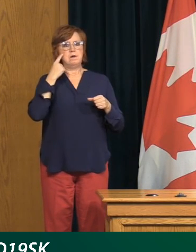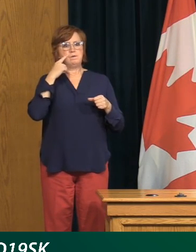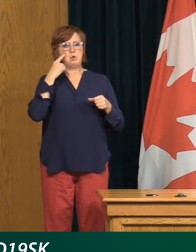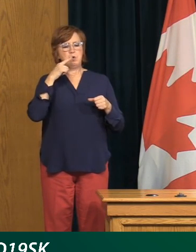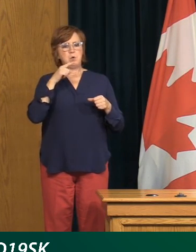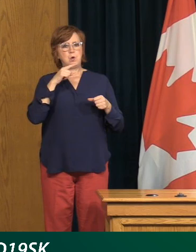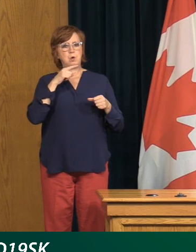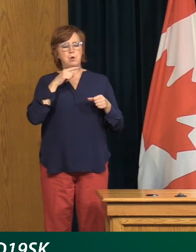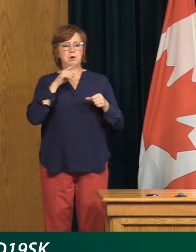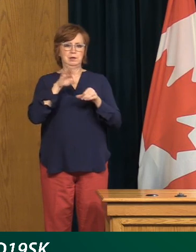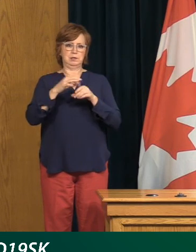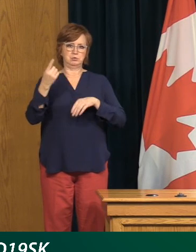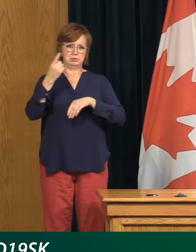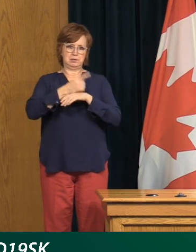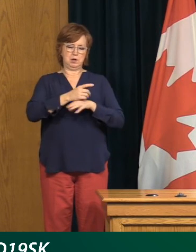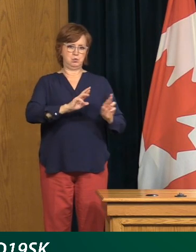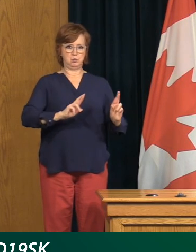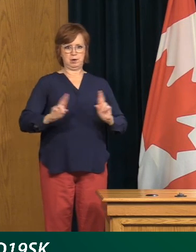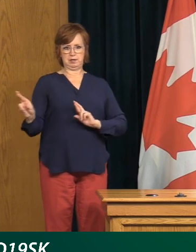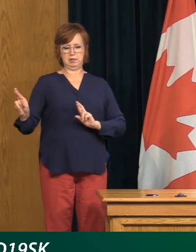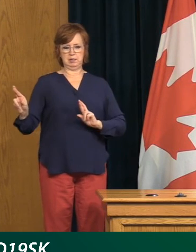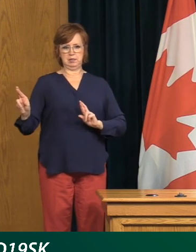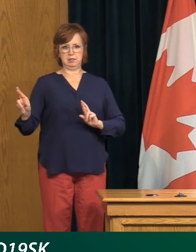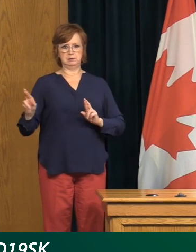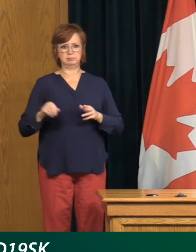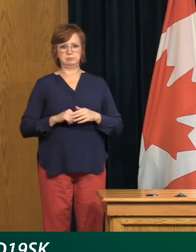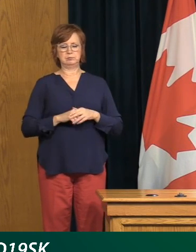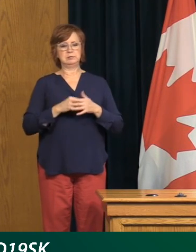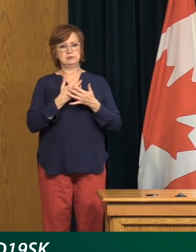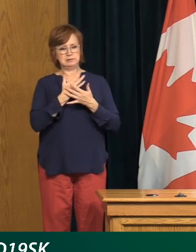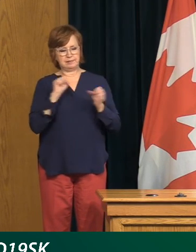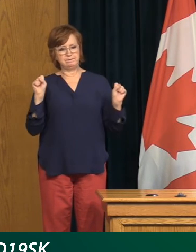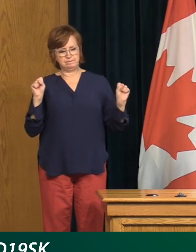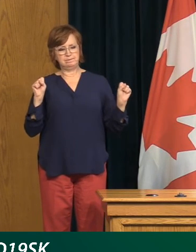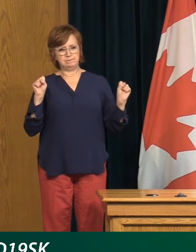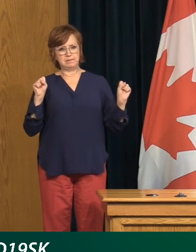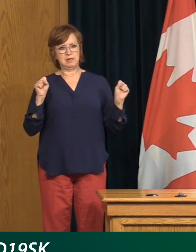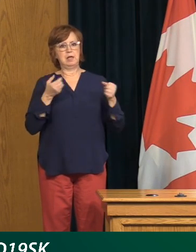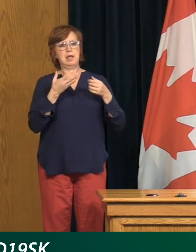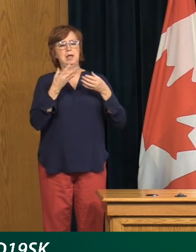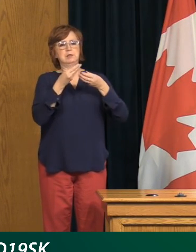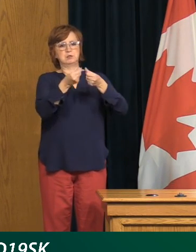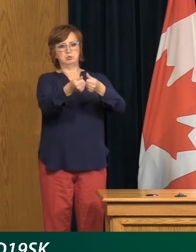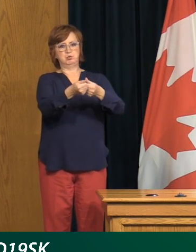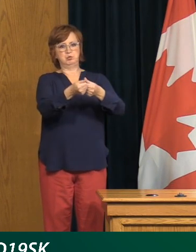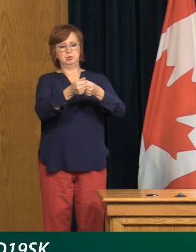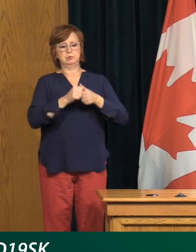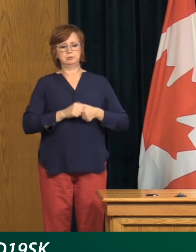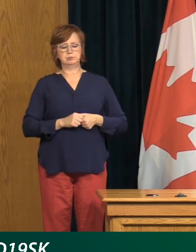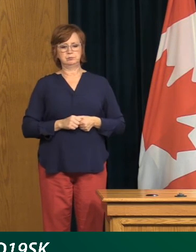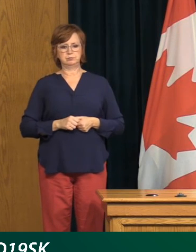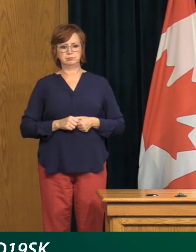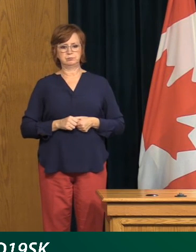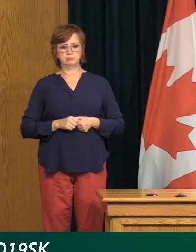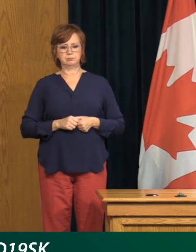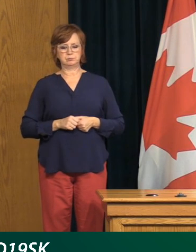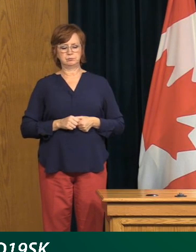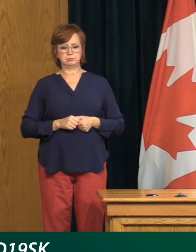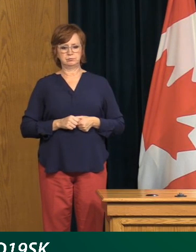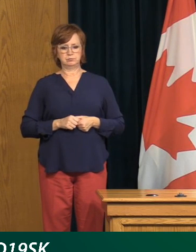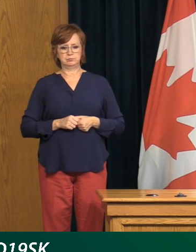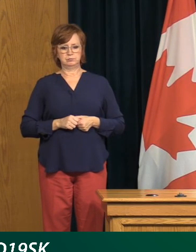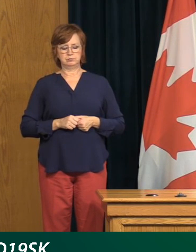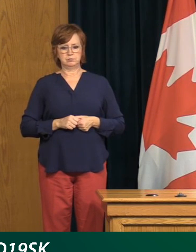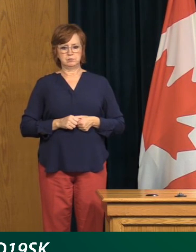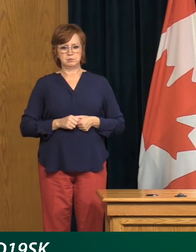you know, significant, you know, provincial election as smooth as possible during a pandemic. And